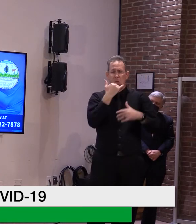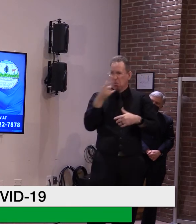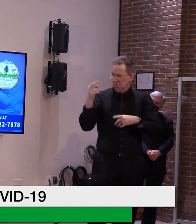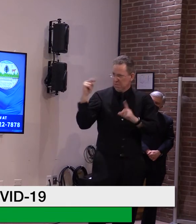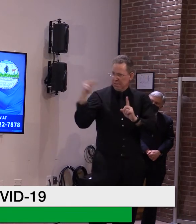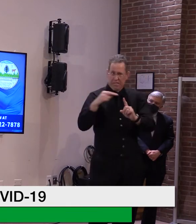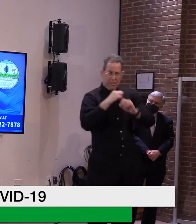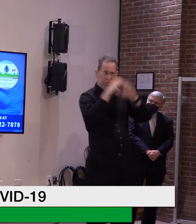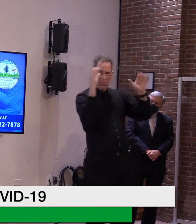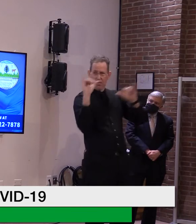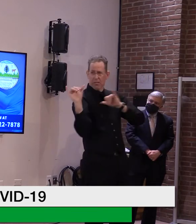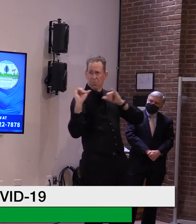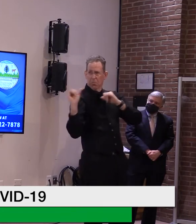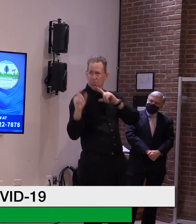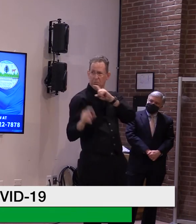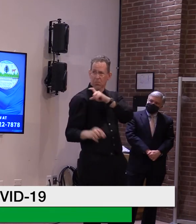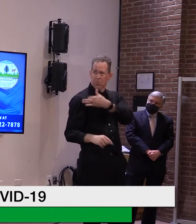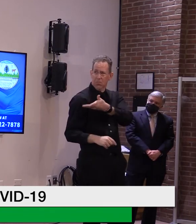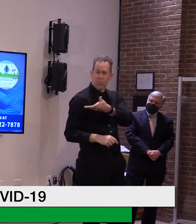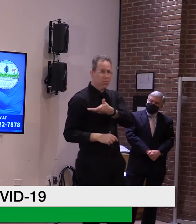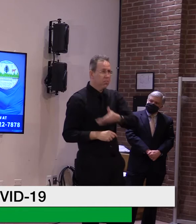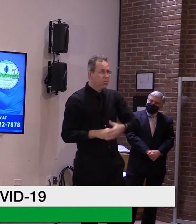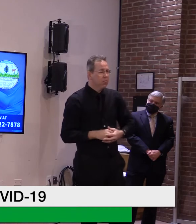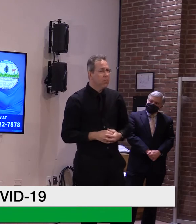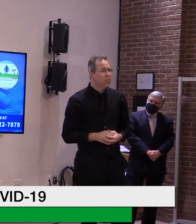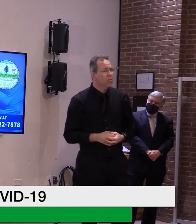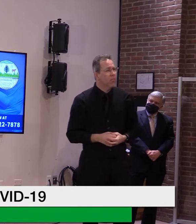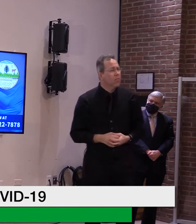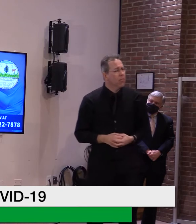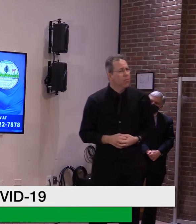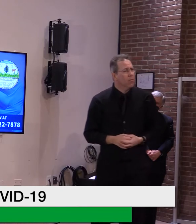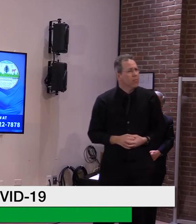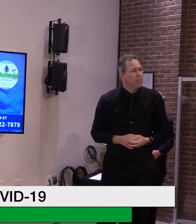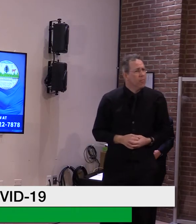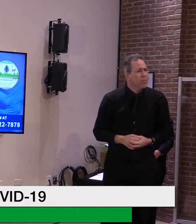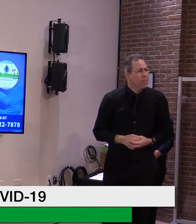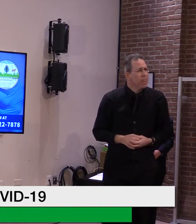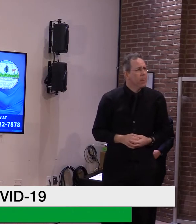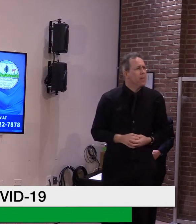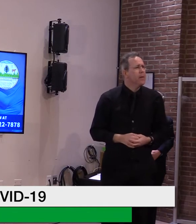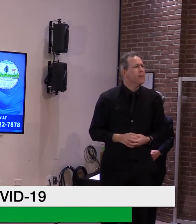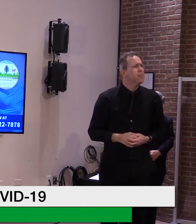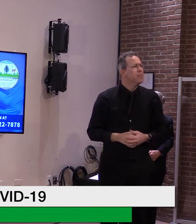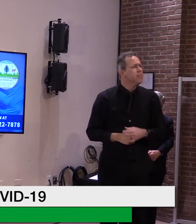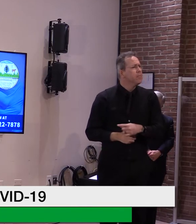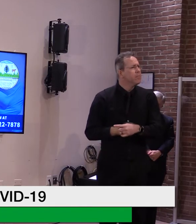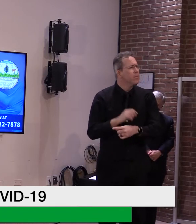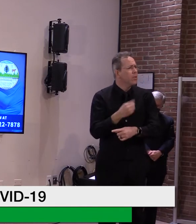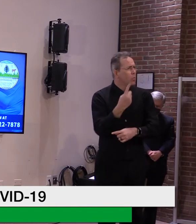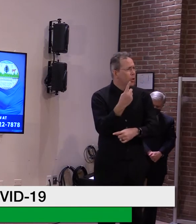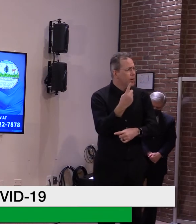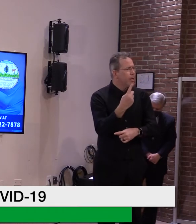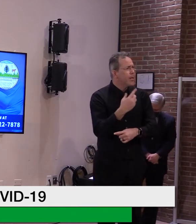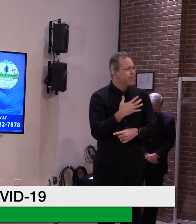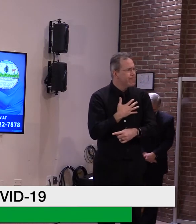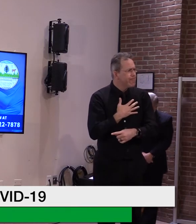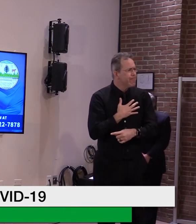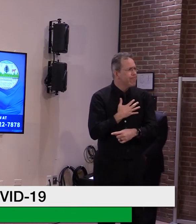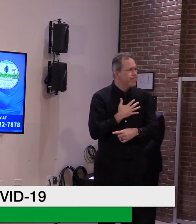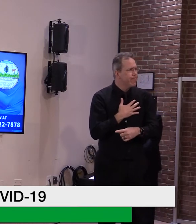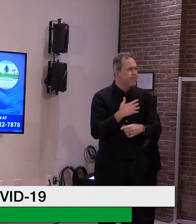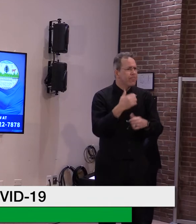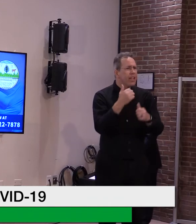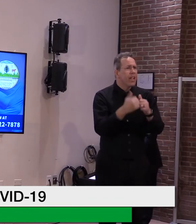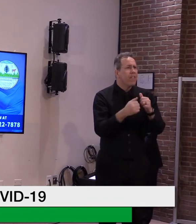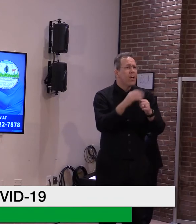first of all, Wilson, we're concerned about every case and every death. Um, but, um, but the deaths are